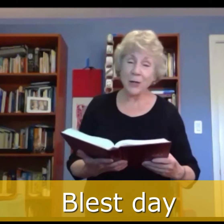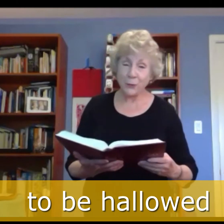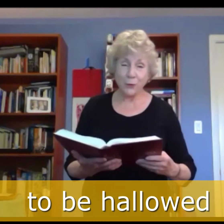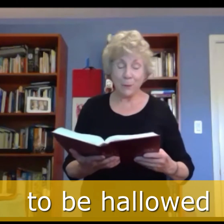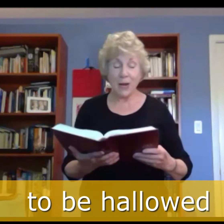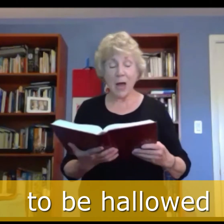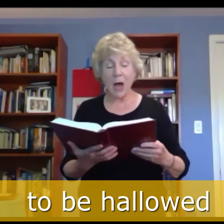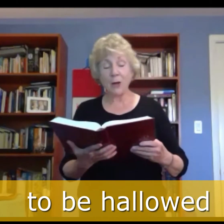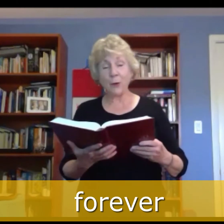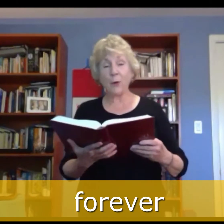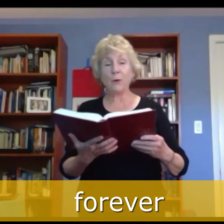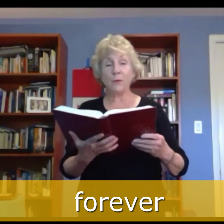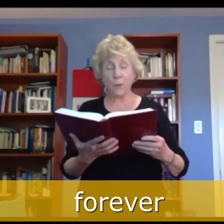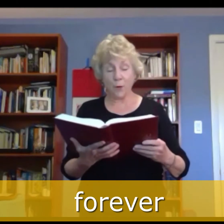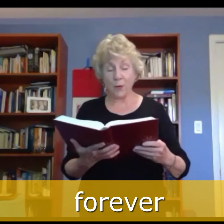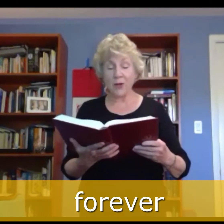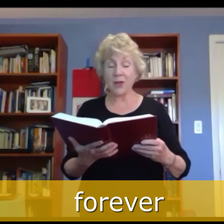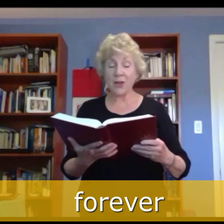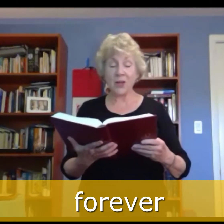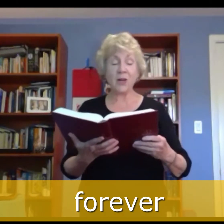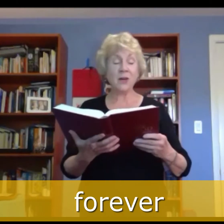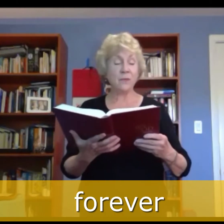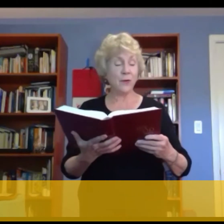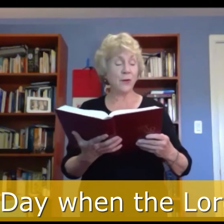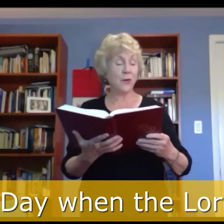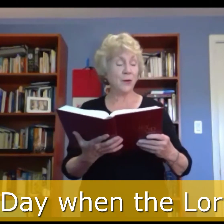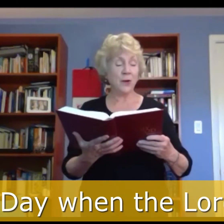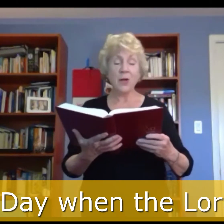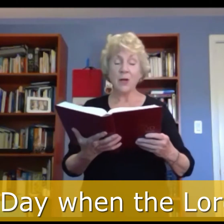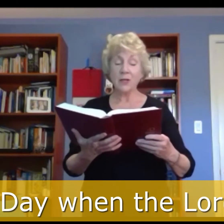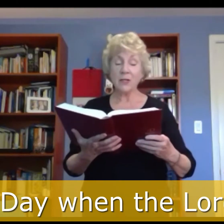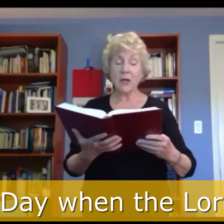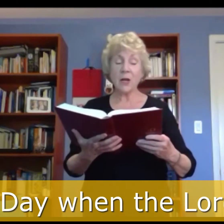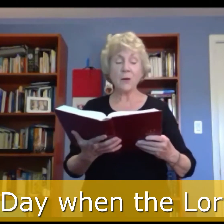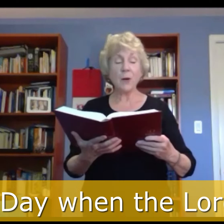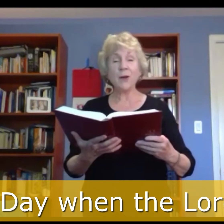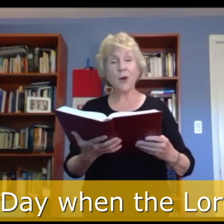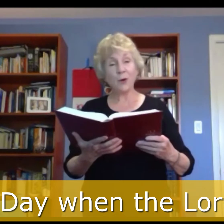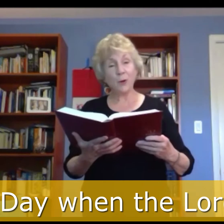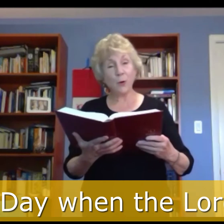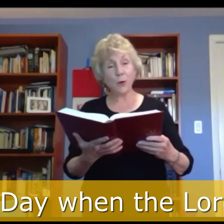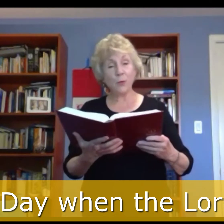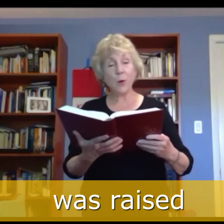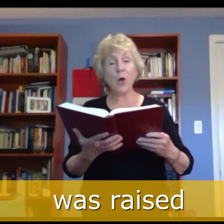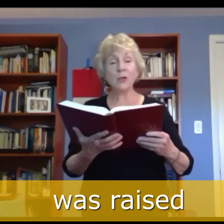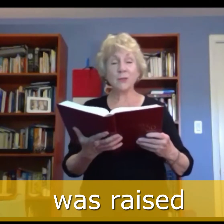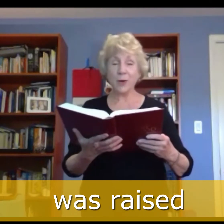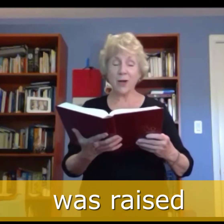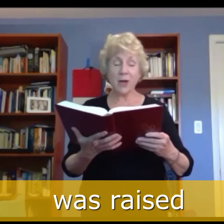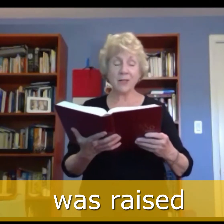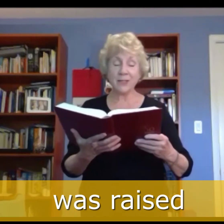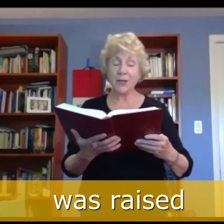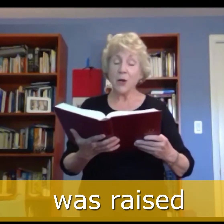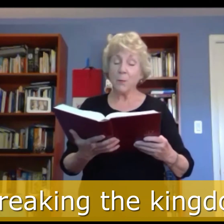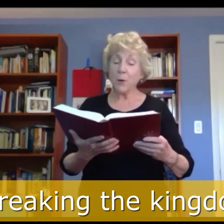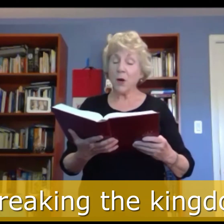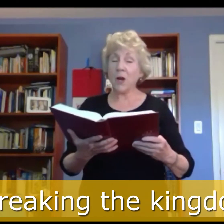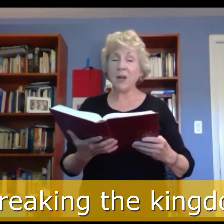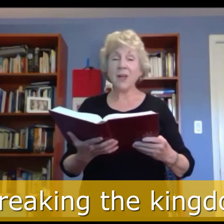to be hallowed forever, day when our Lord was raised, breaking